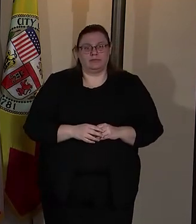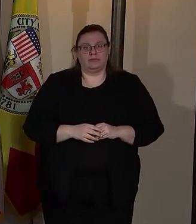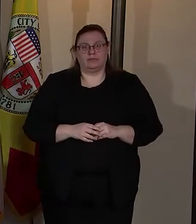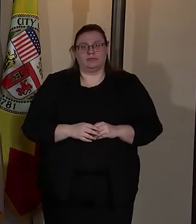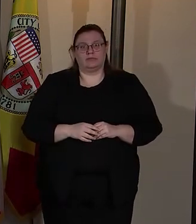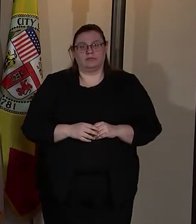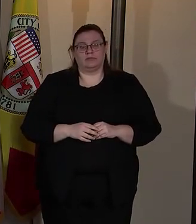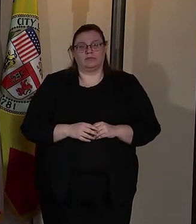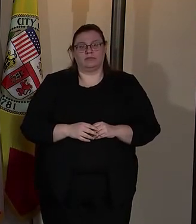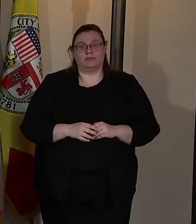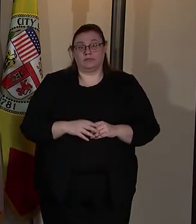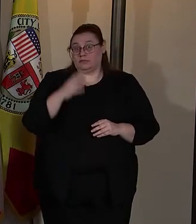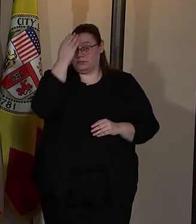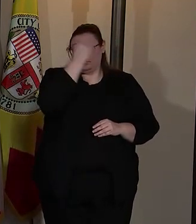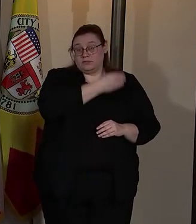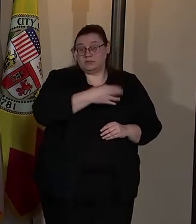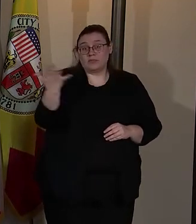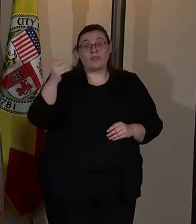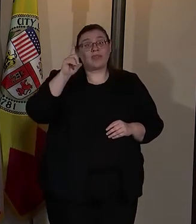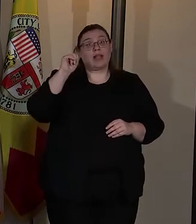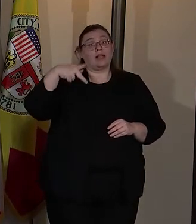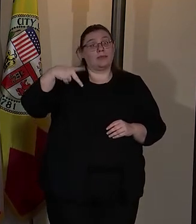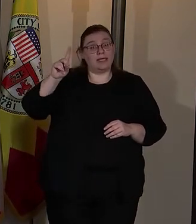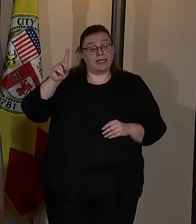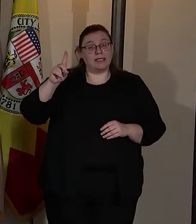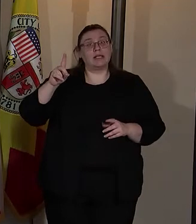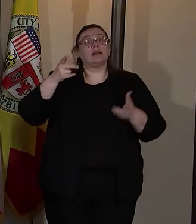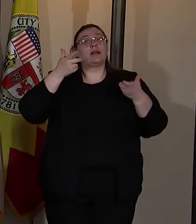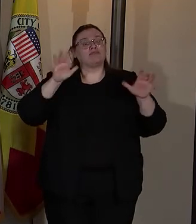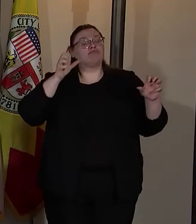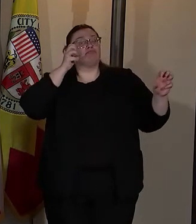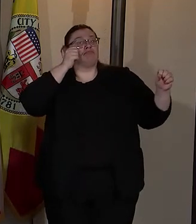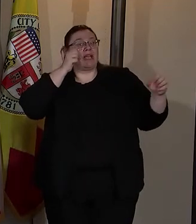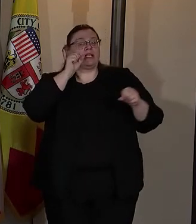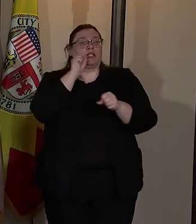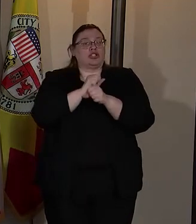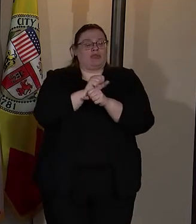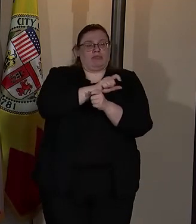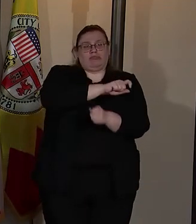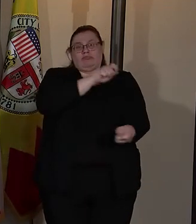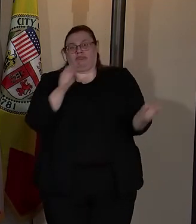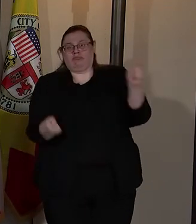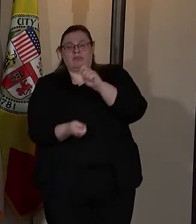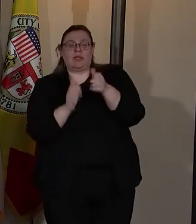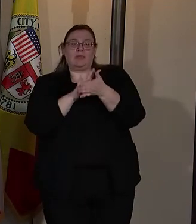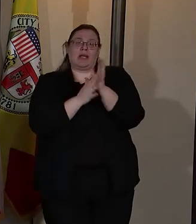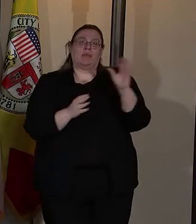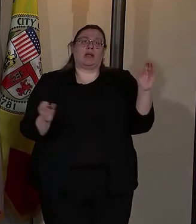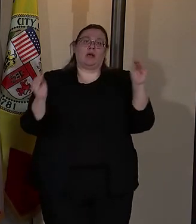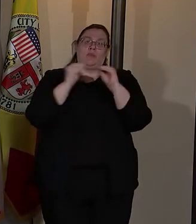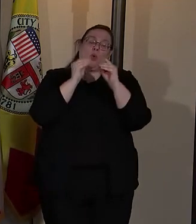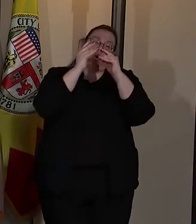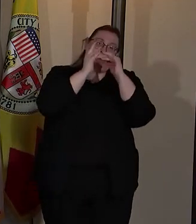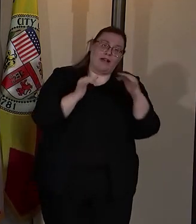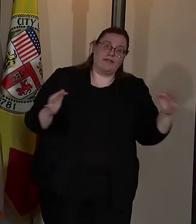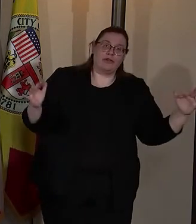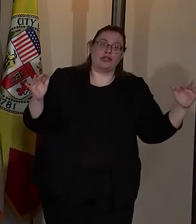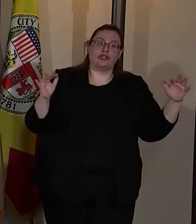Let's let it be known that LAPD has done an incredible job of transforming into a more diverse,